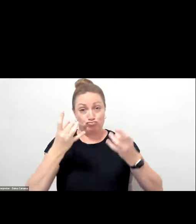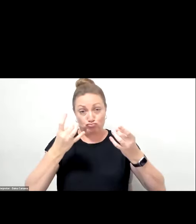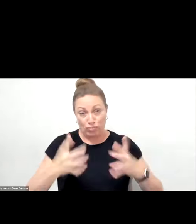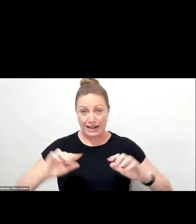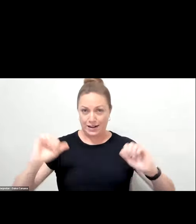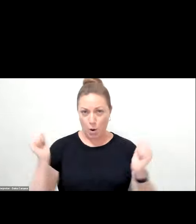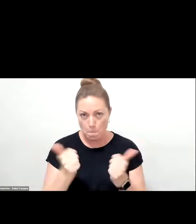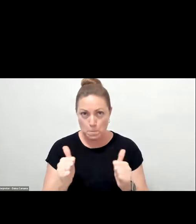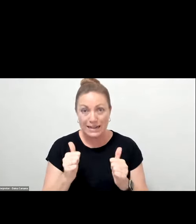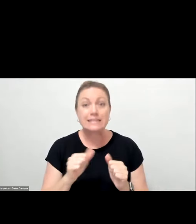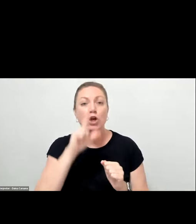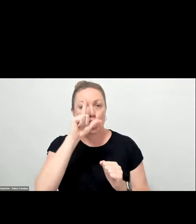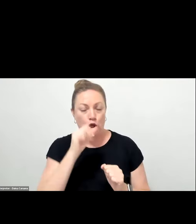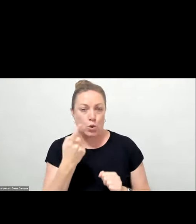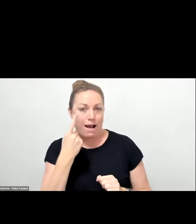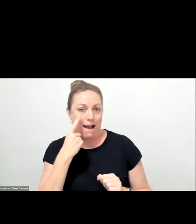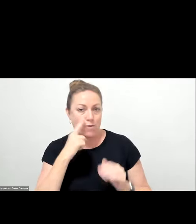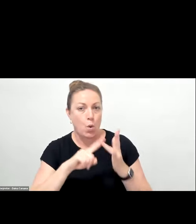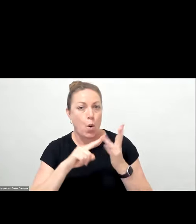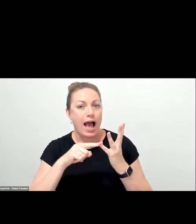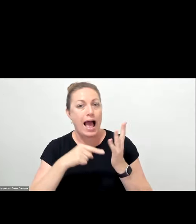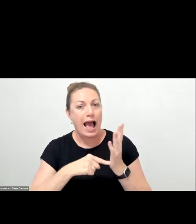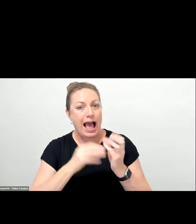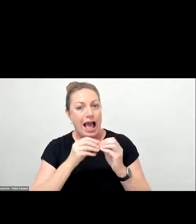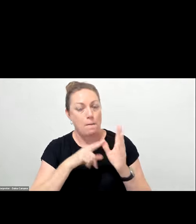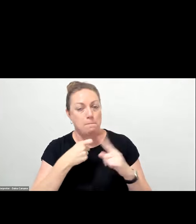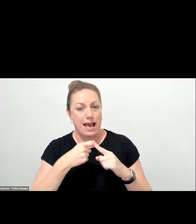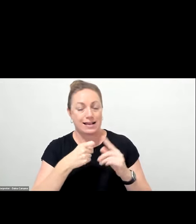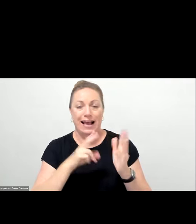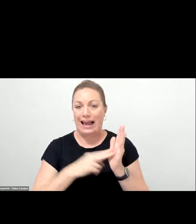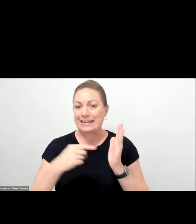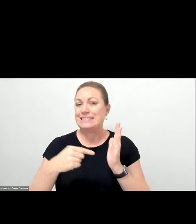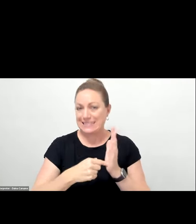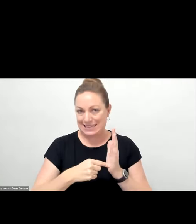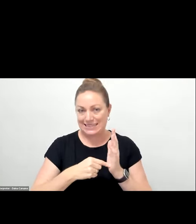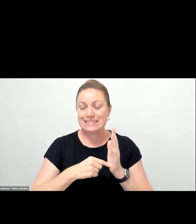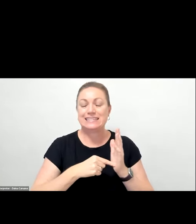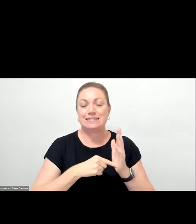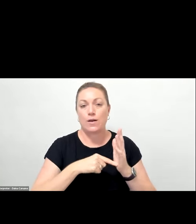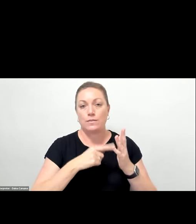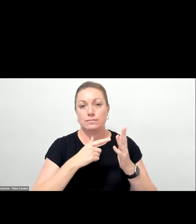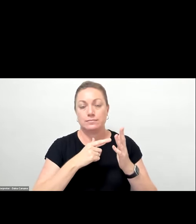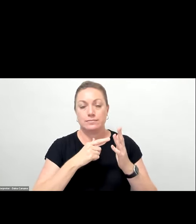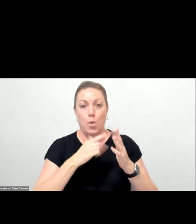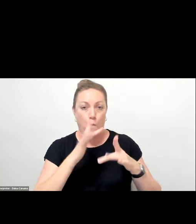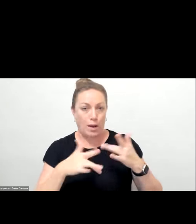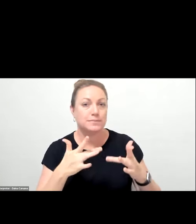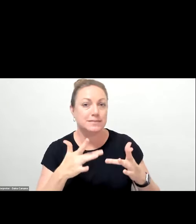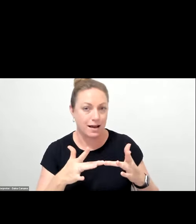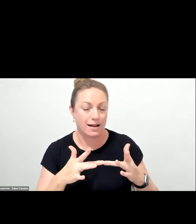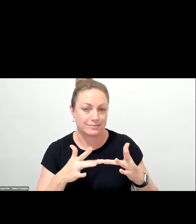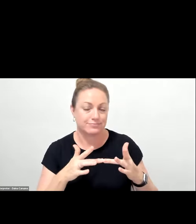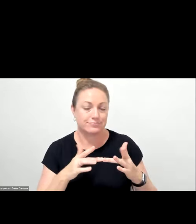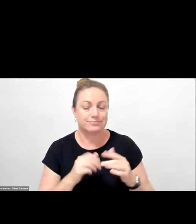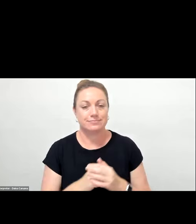together, you can go to ArtbackMT's website, which is ArtbackMT.com.au. So we'll share the other picture. And it